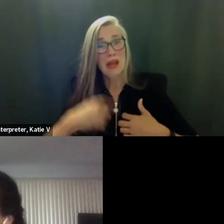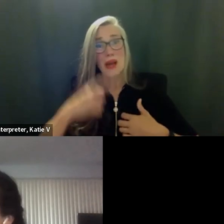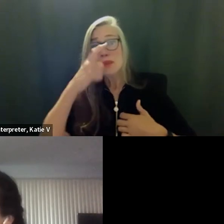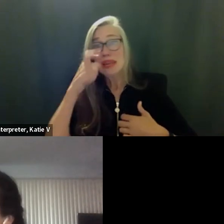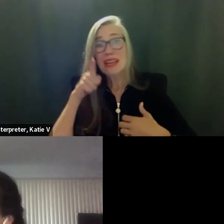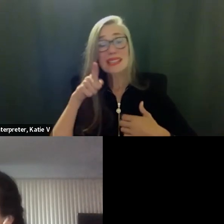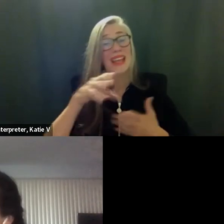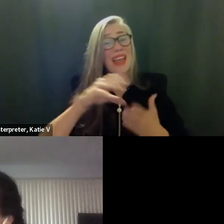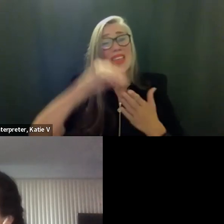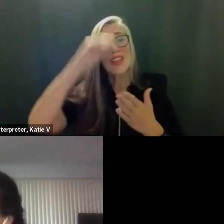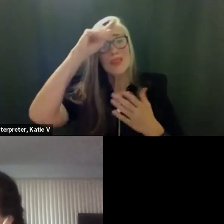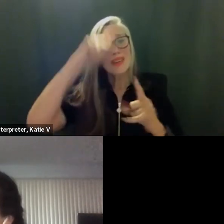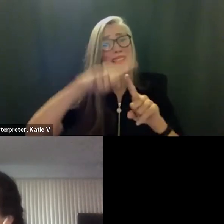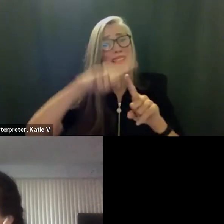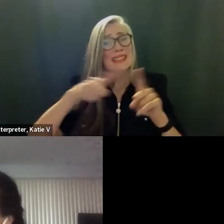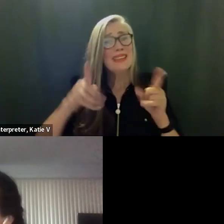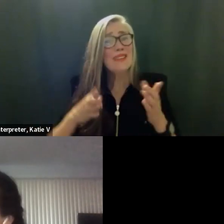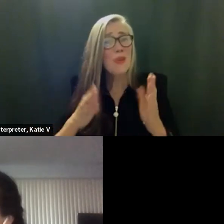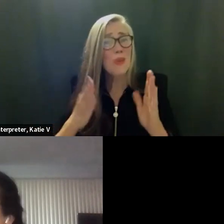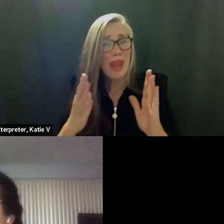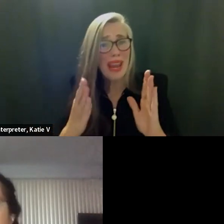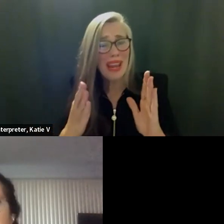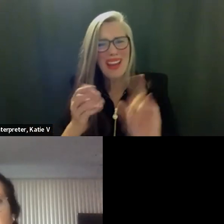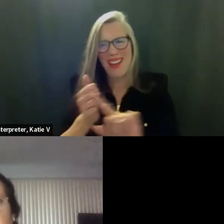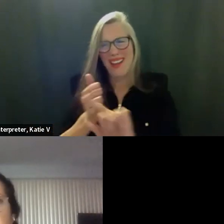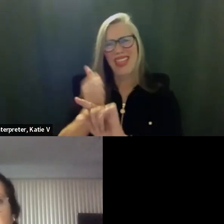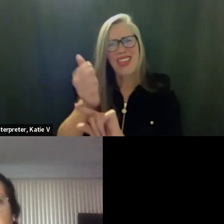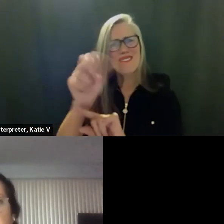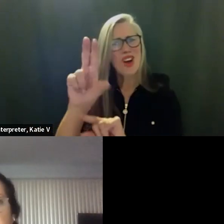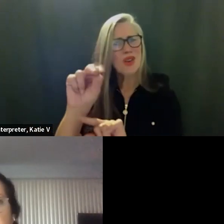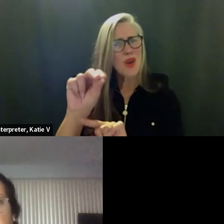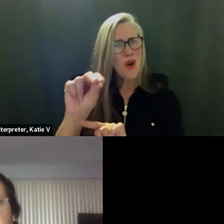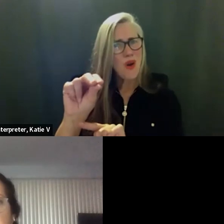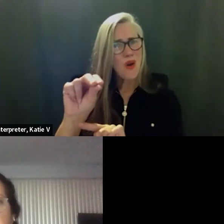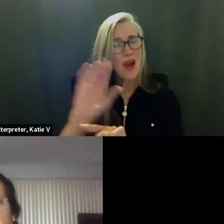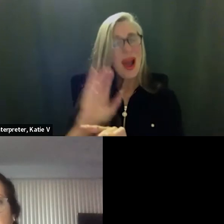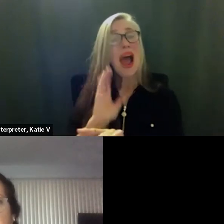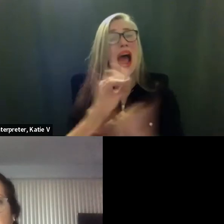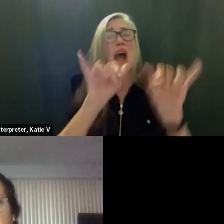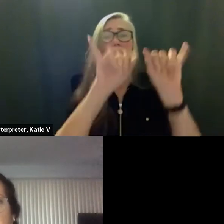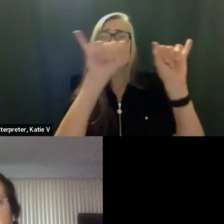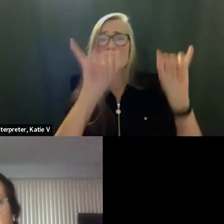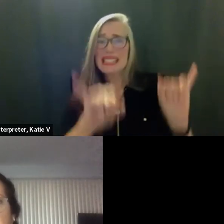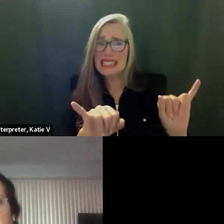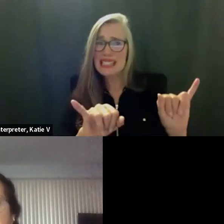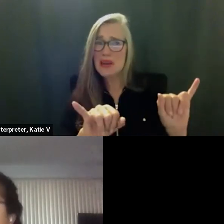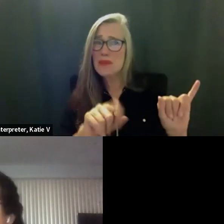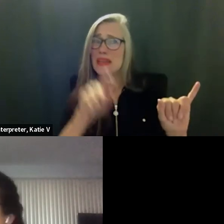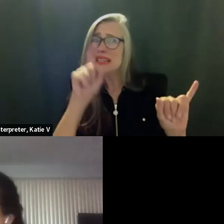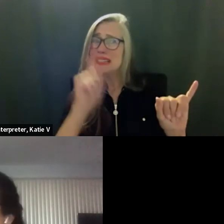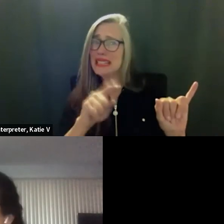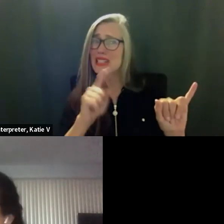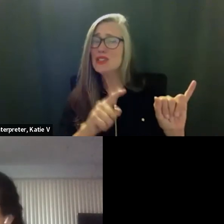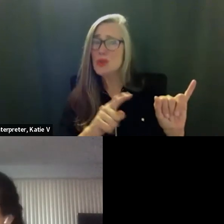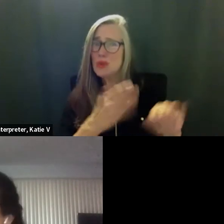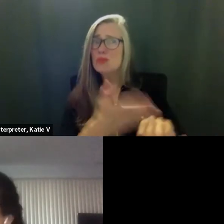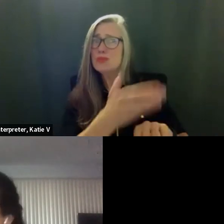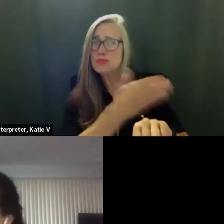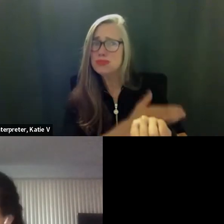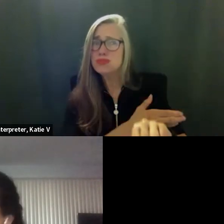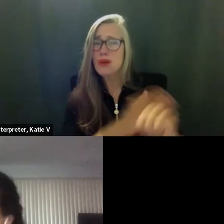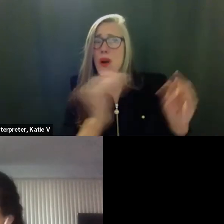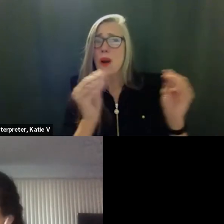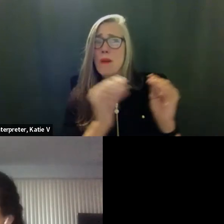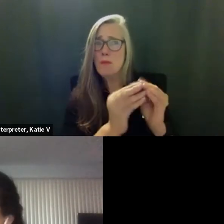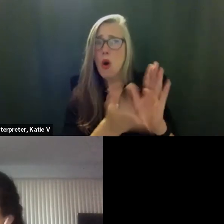systems that haven't uh been up to speed on how to accommodate them so if we could consider that i'd really appreciate